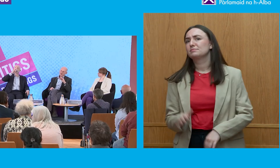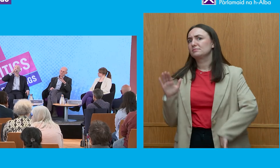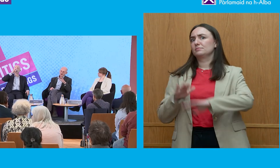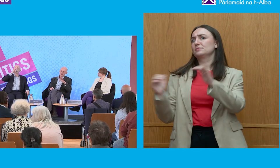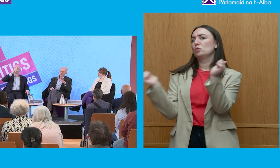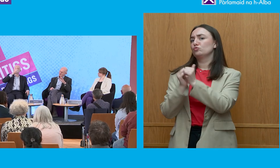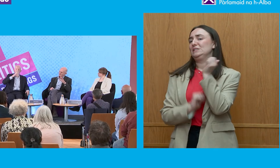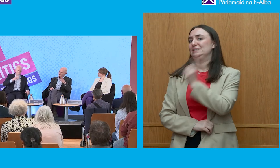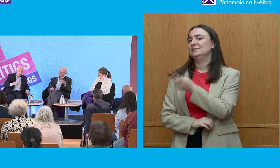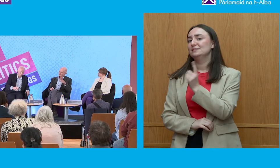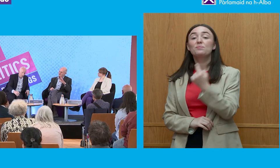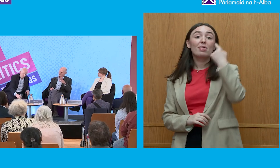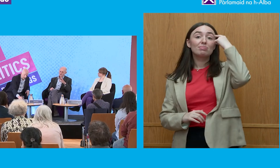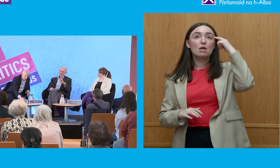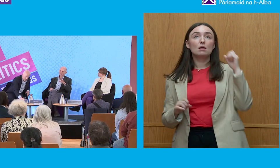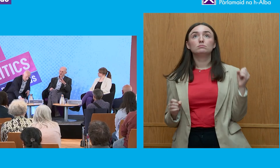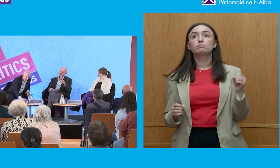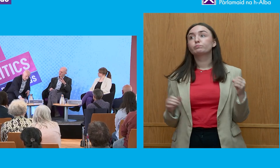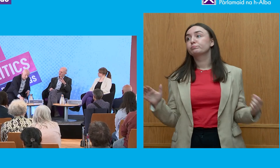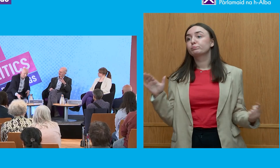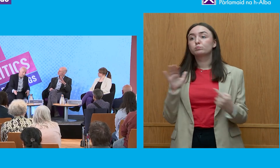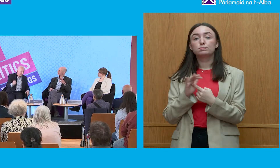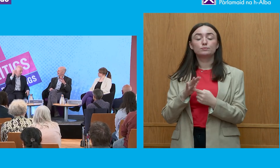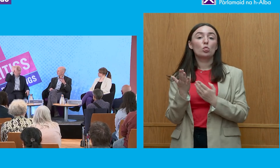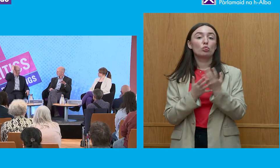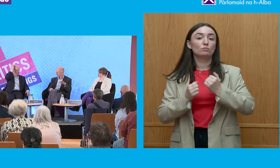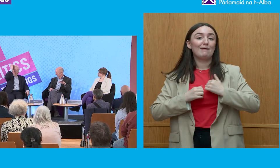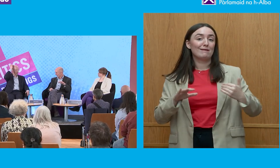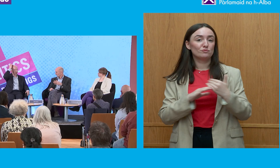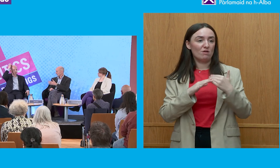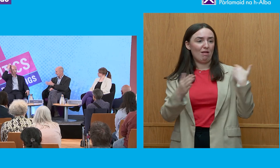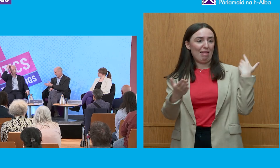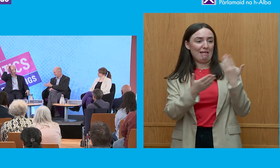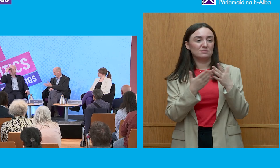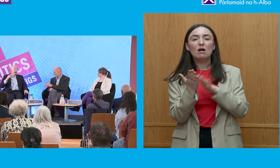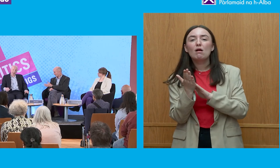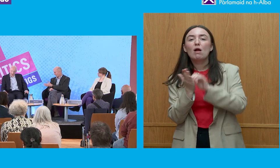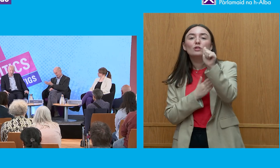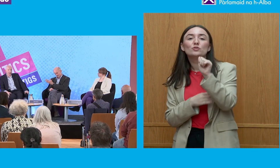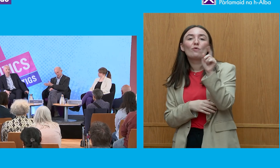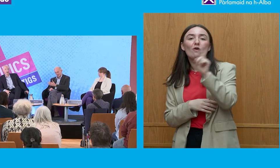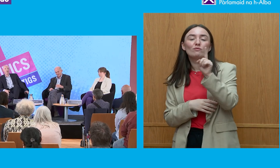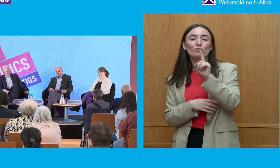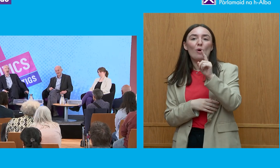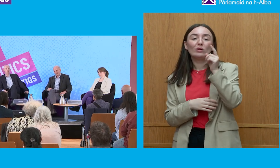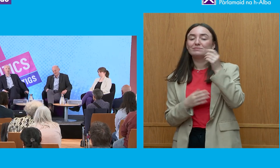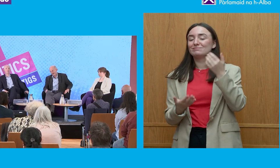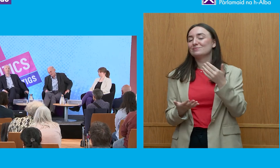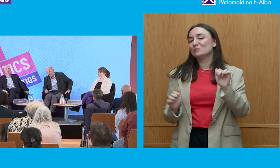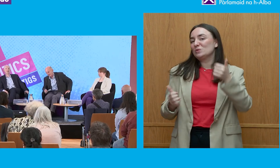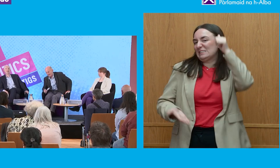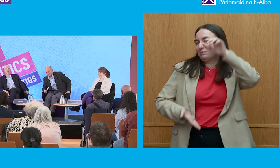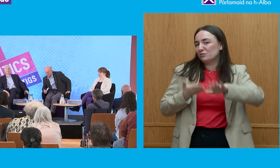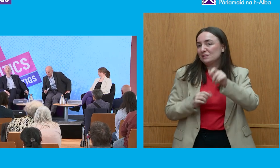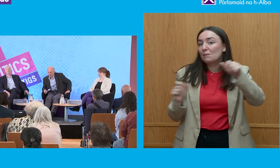and I was part of this for my working career this sort of culture of amateurism which is an inheritance from Northgate from